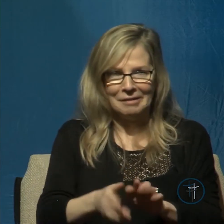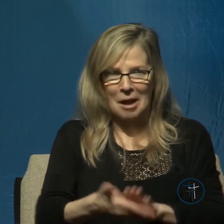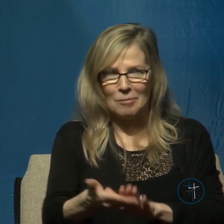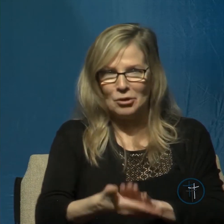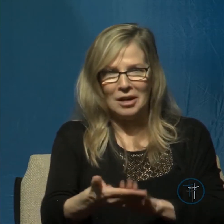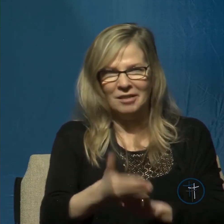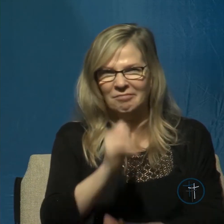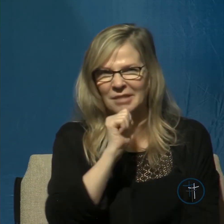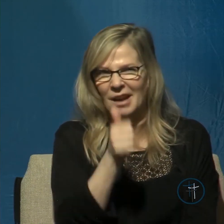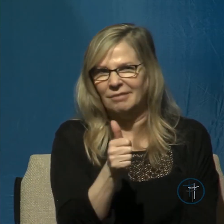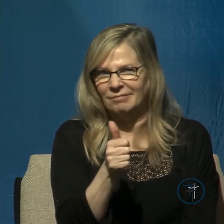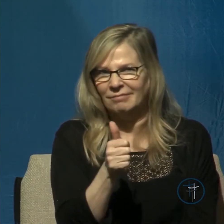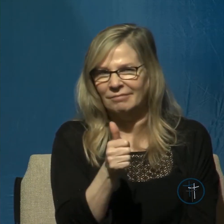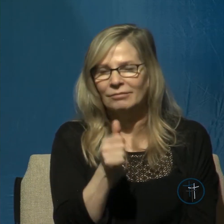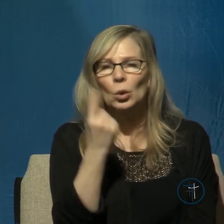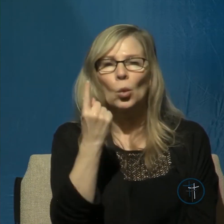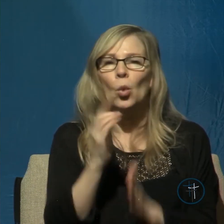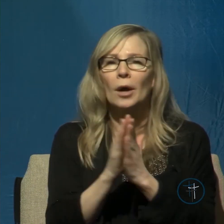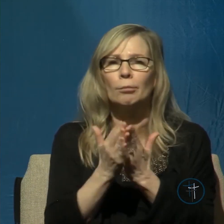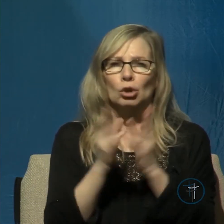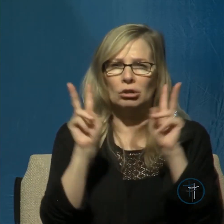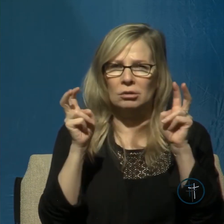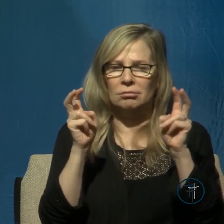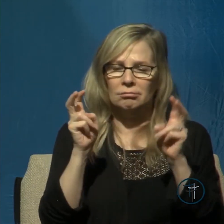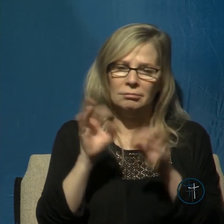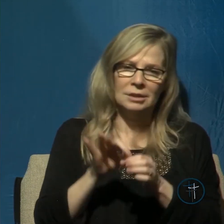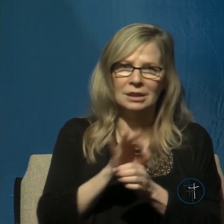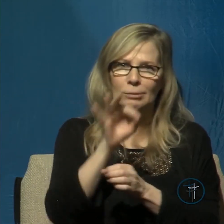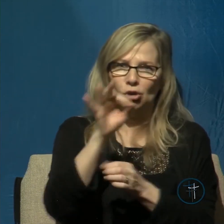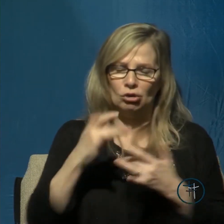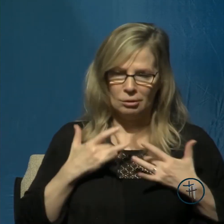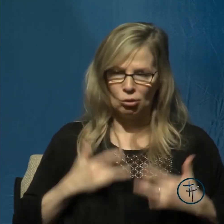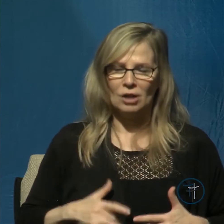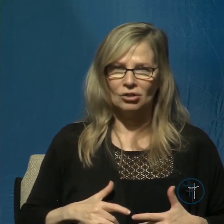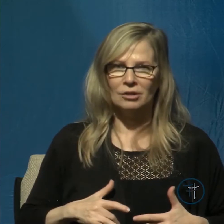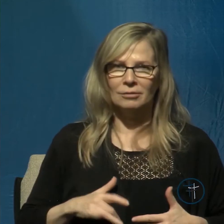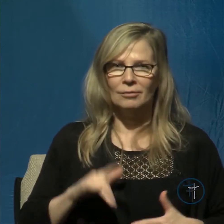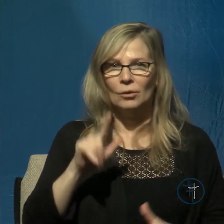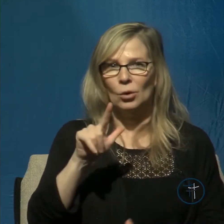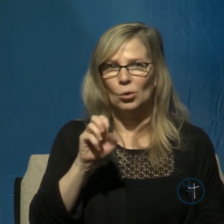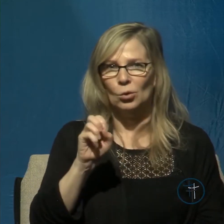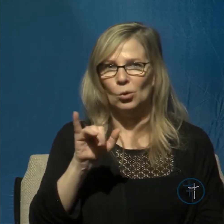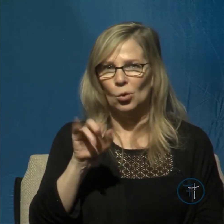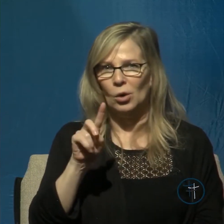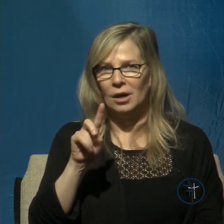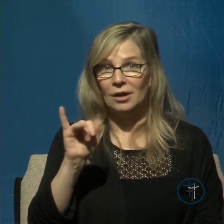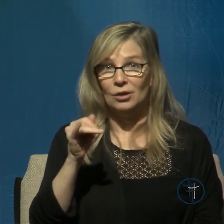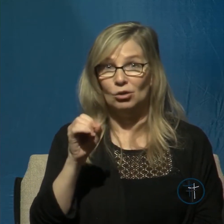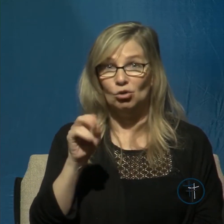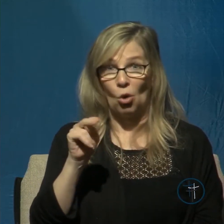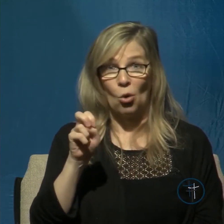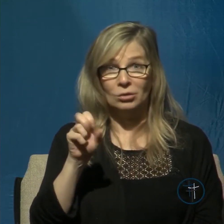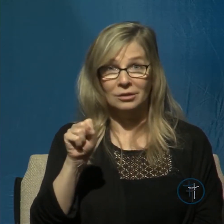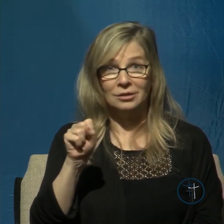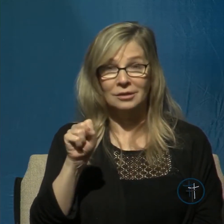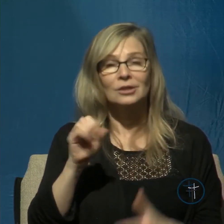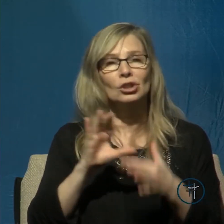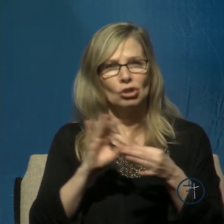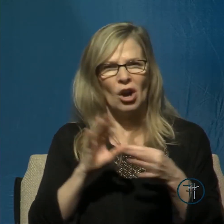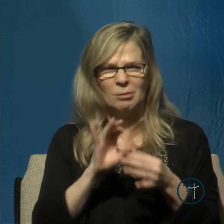book entitled spiritual depression Dr. Martin Lloyd-Jones comments on this incident on the sea of Galilee and how his